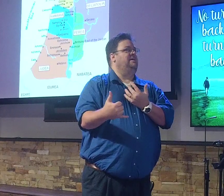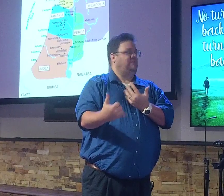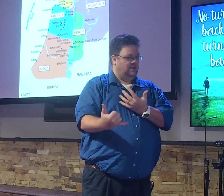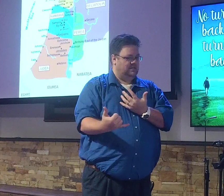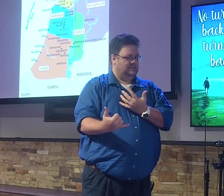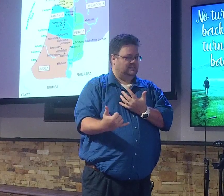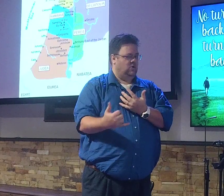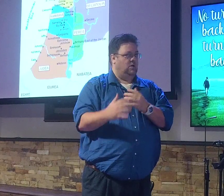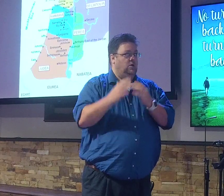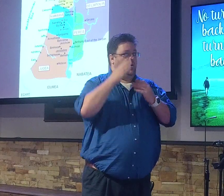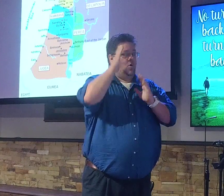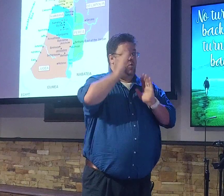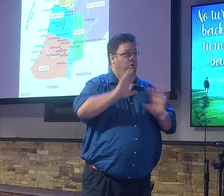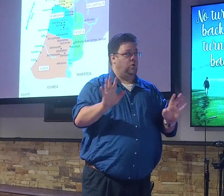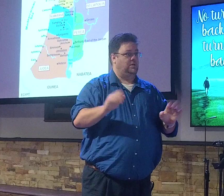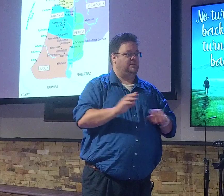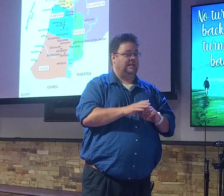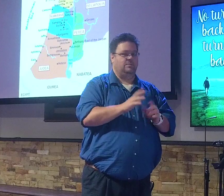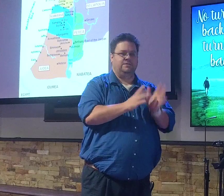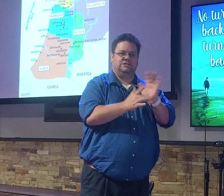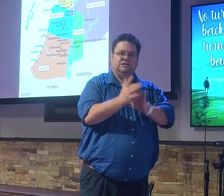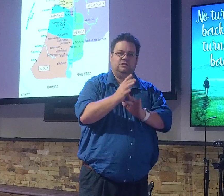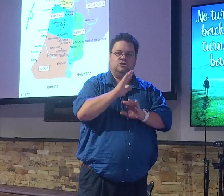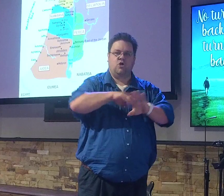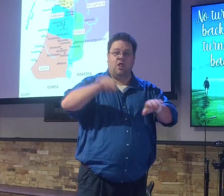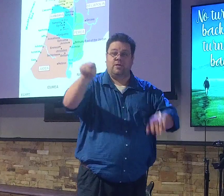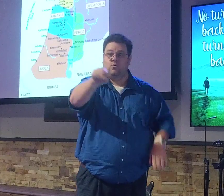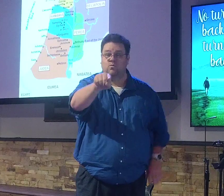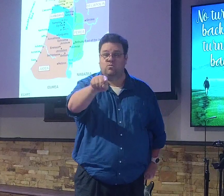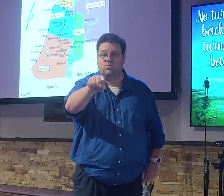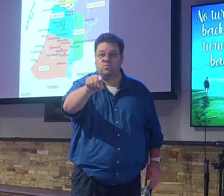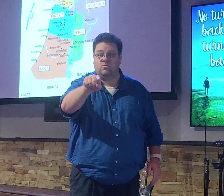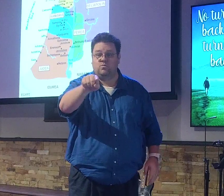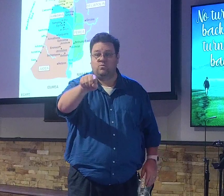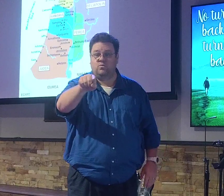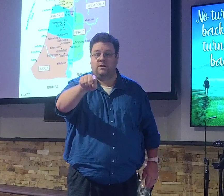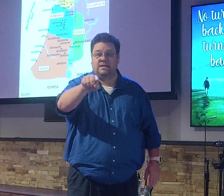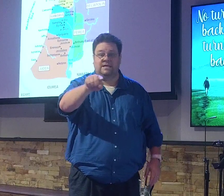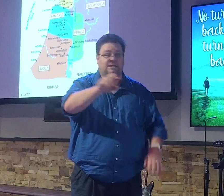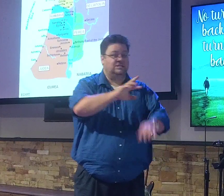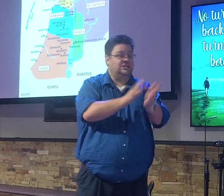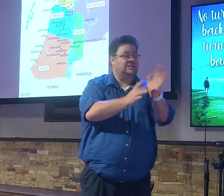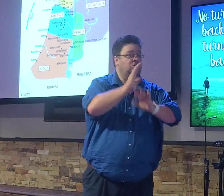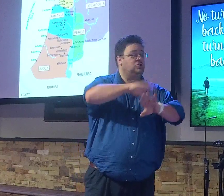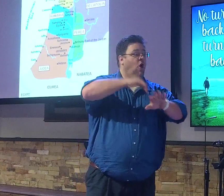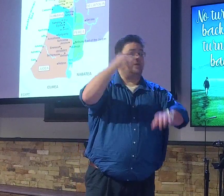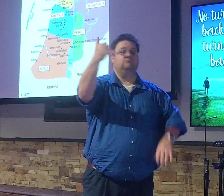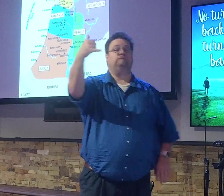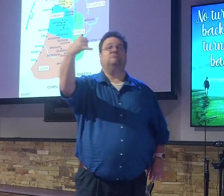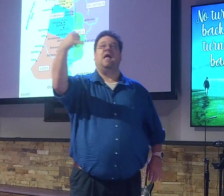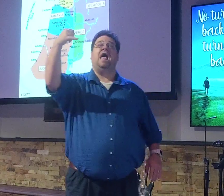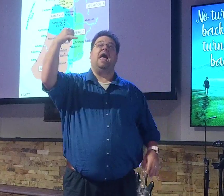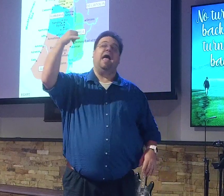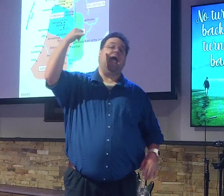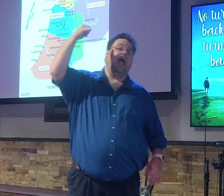And Jesus Christ is calling. And will you answer his call? Will you answer?